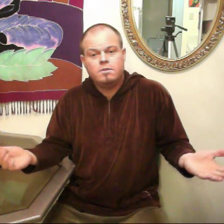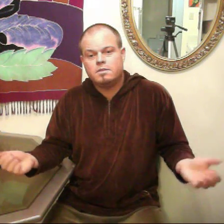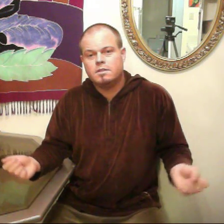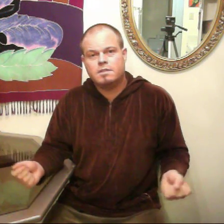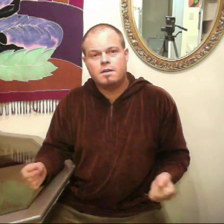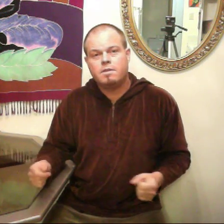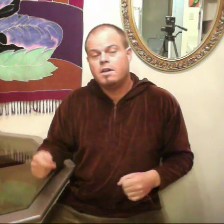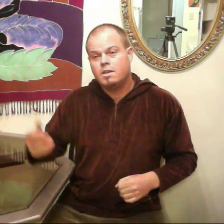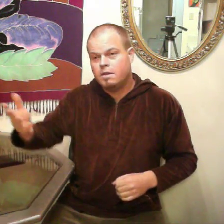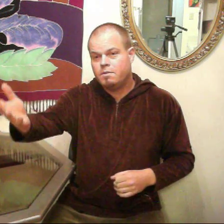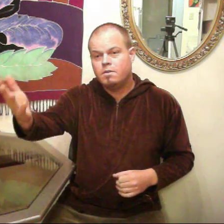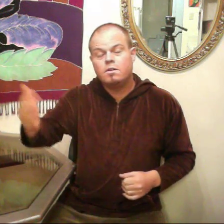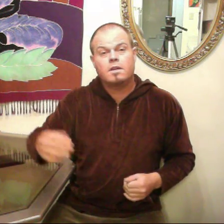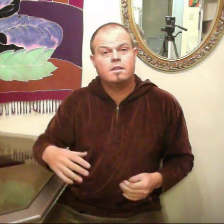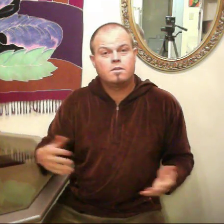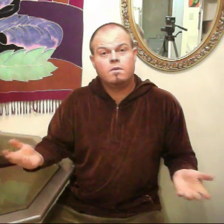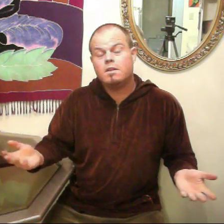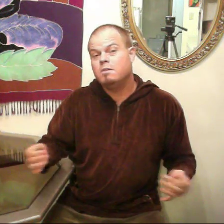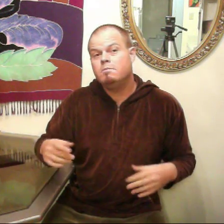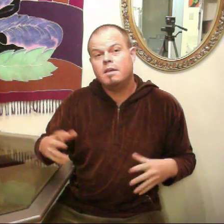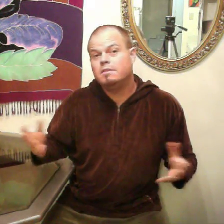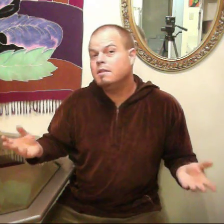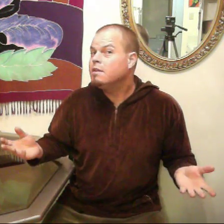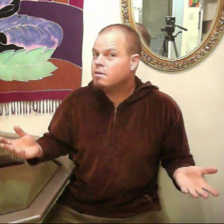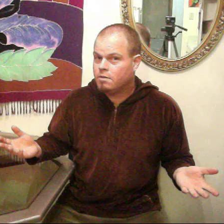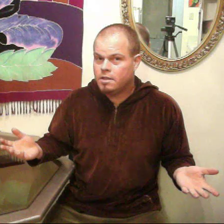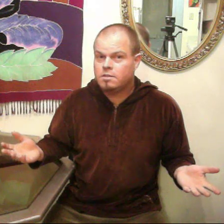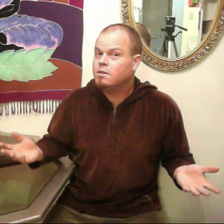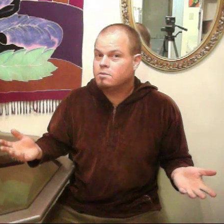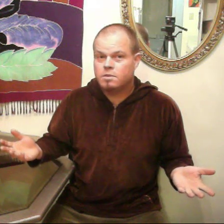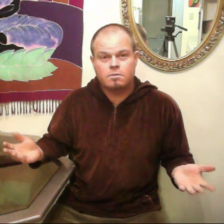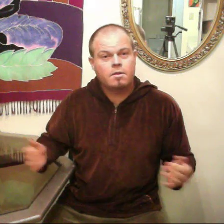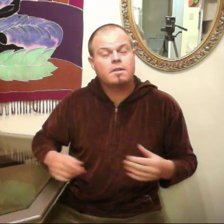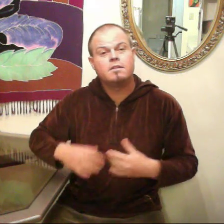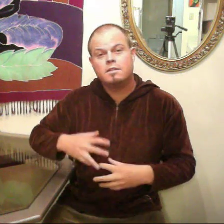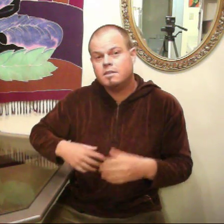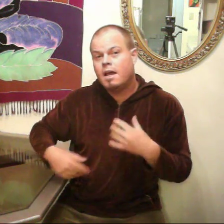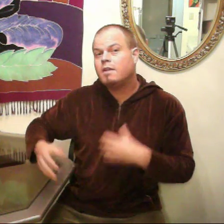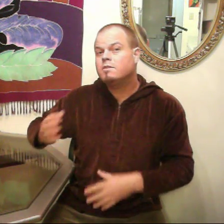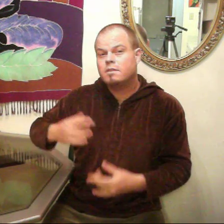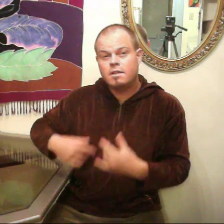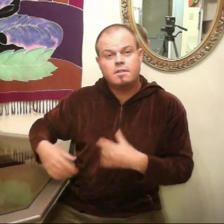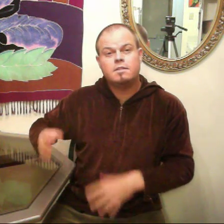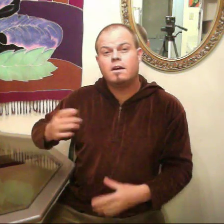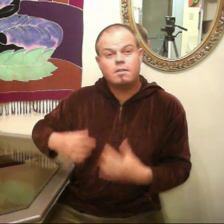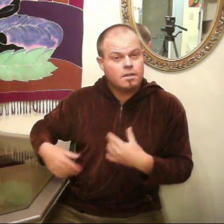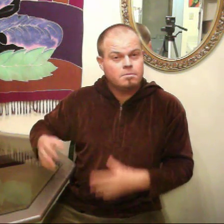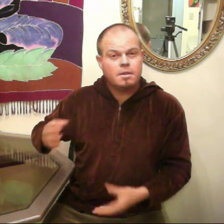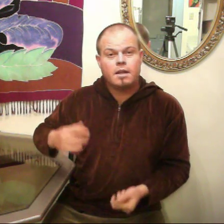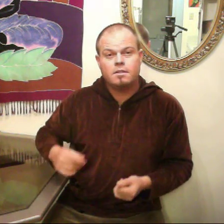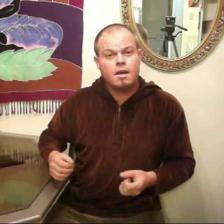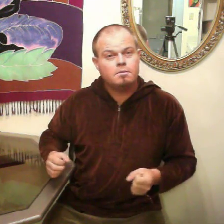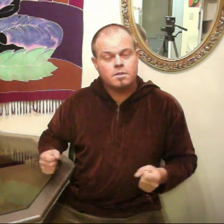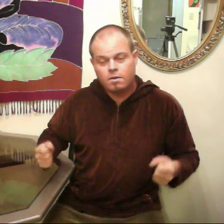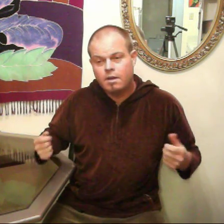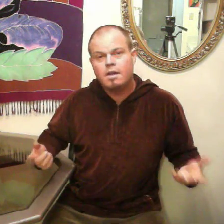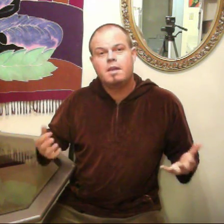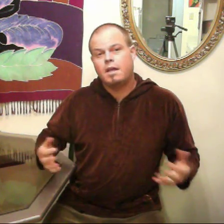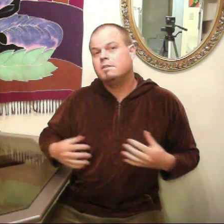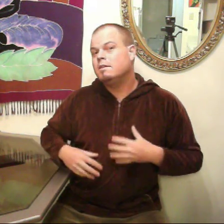moons and stuff, if you look in the toilet, you may see little green stones once in a while, because it's naturally cleansing out a little bit at a time. So that's